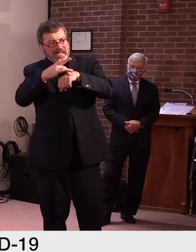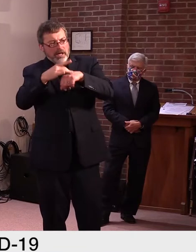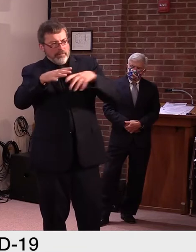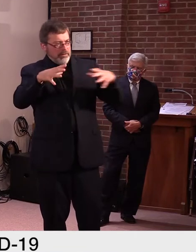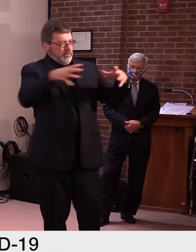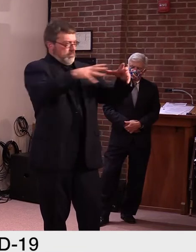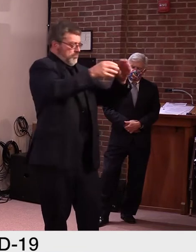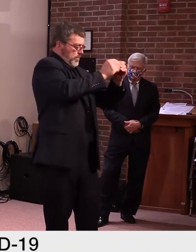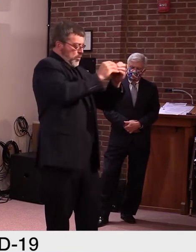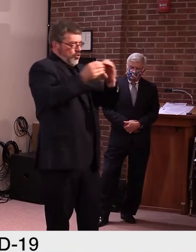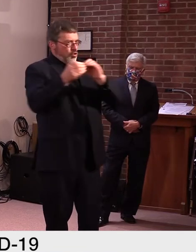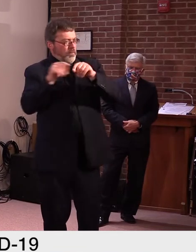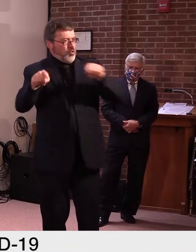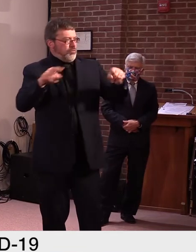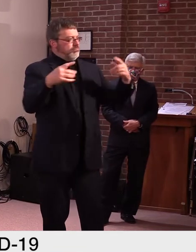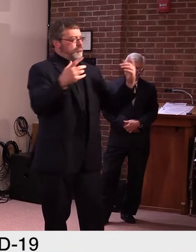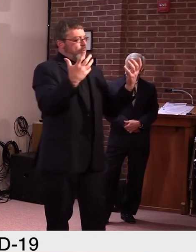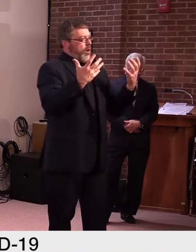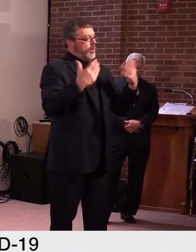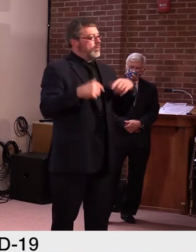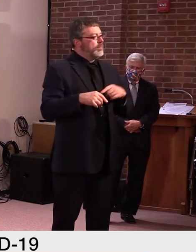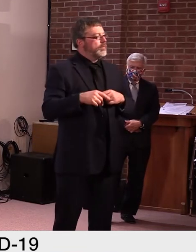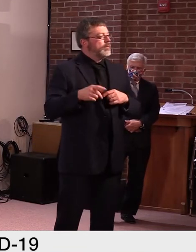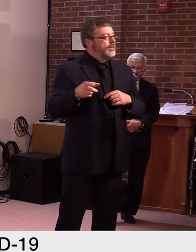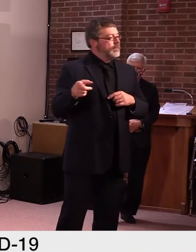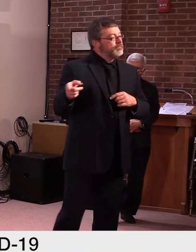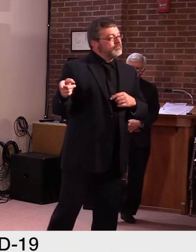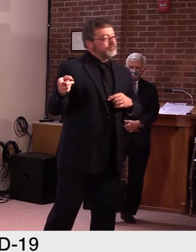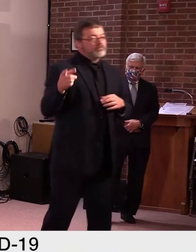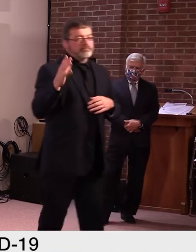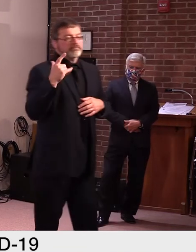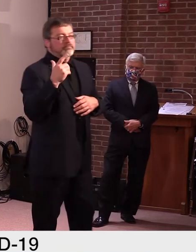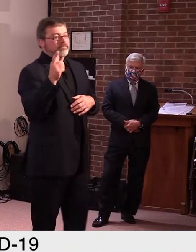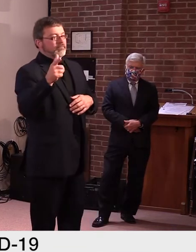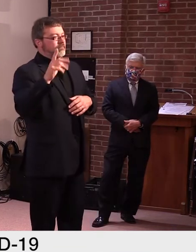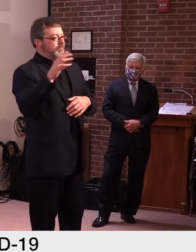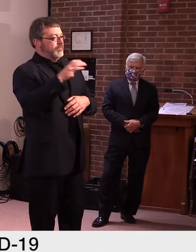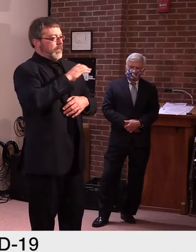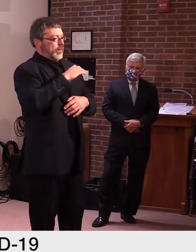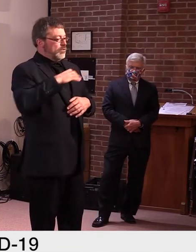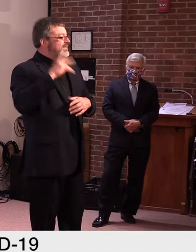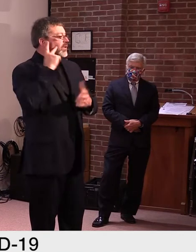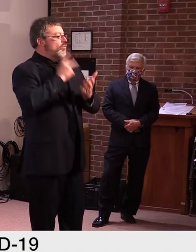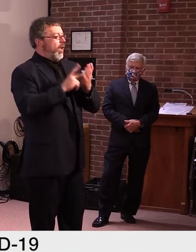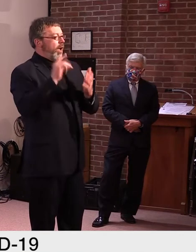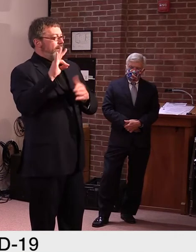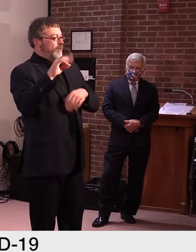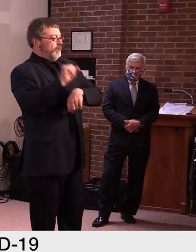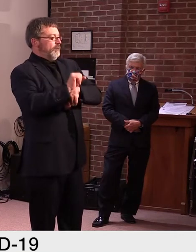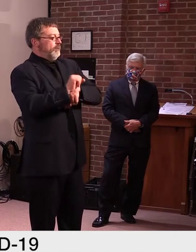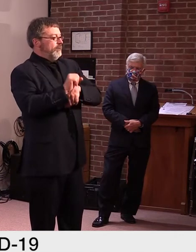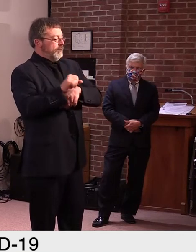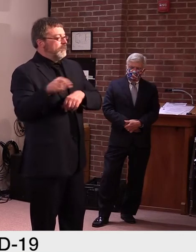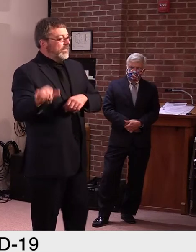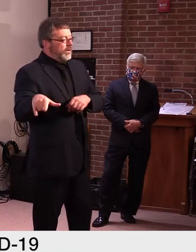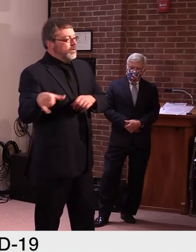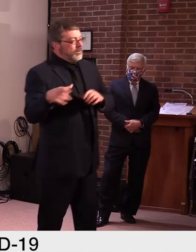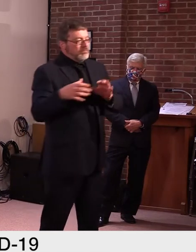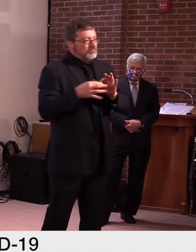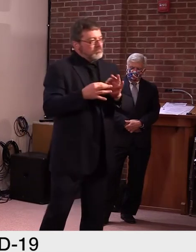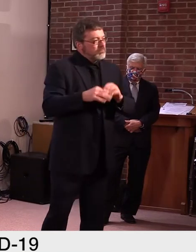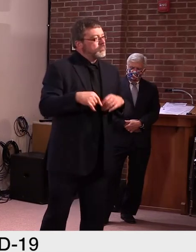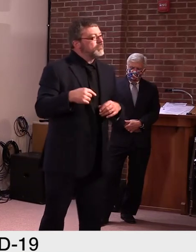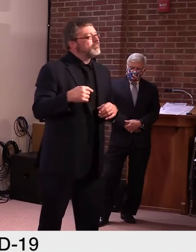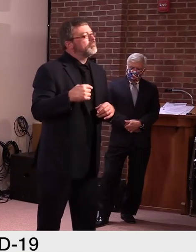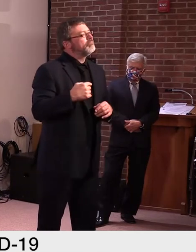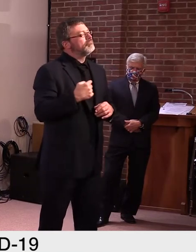Sure. I'll also point out, we have our chief economist on the line, Matthew Barowitz, who may want to chime in as well. But, um, it's